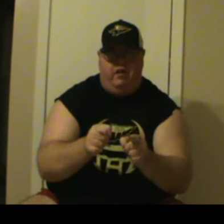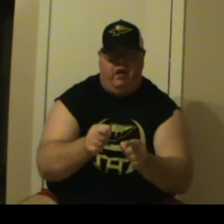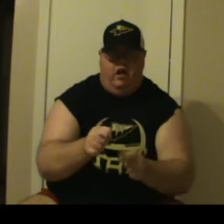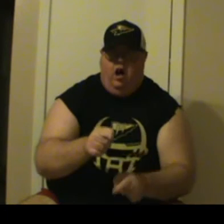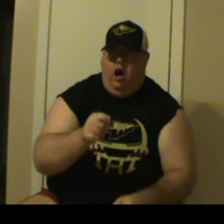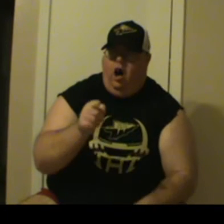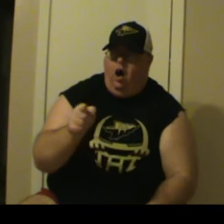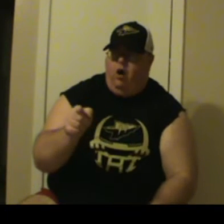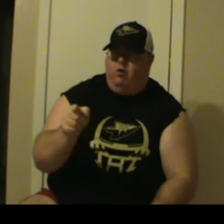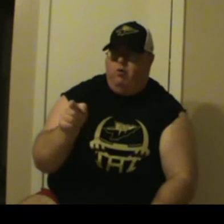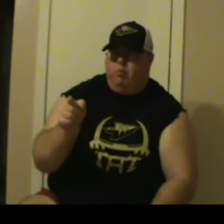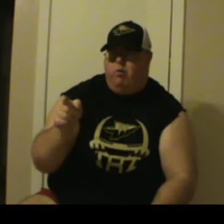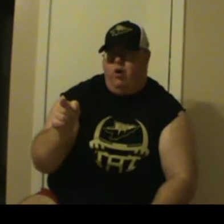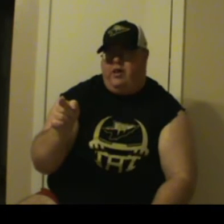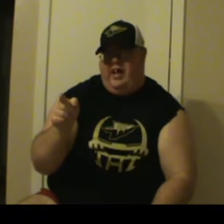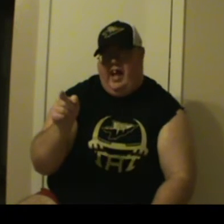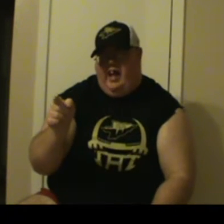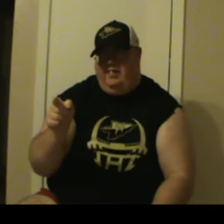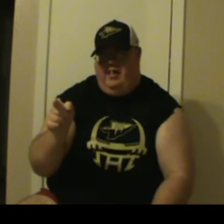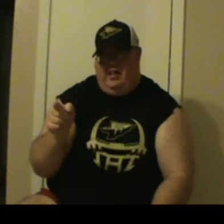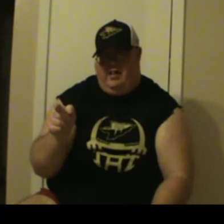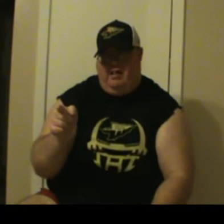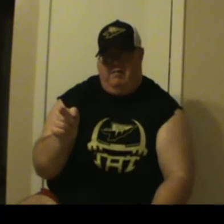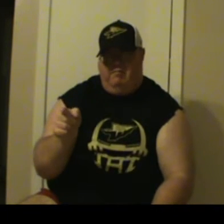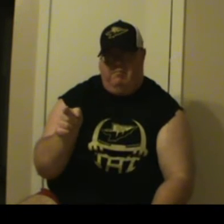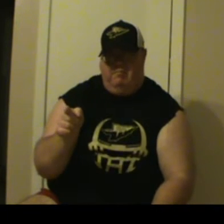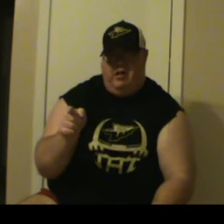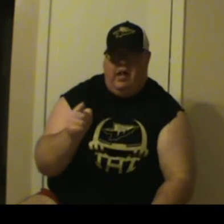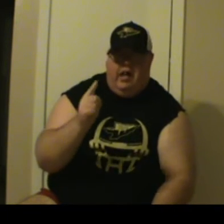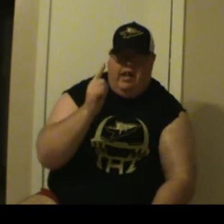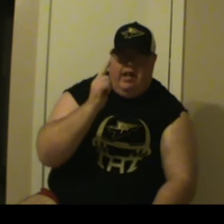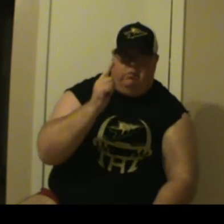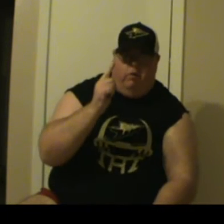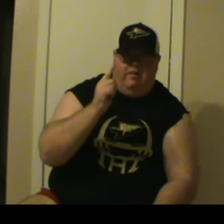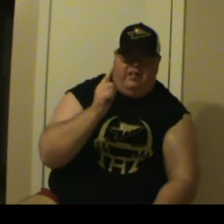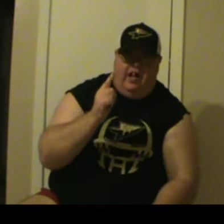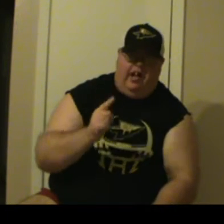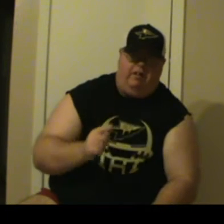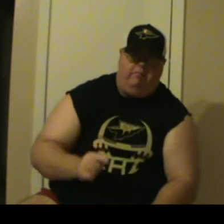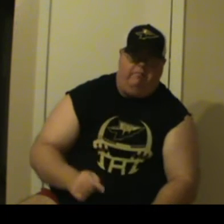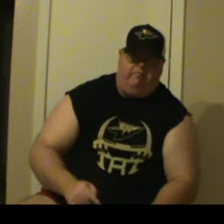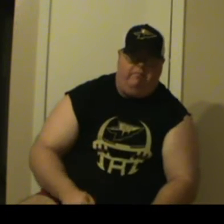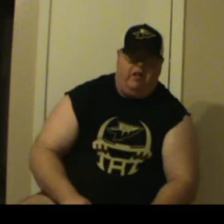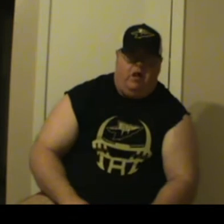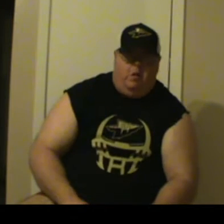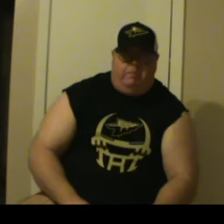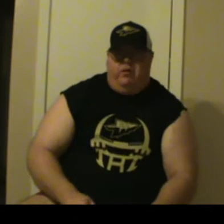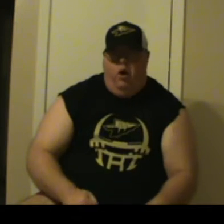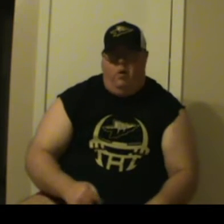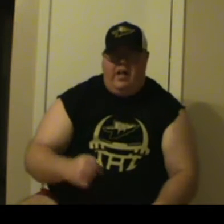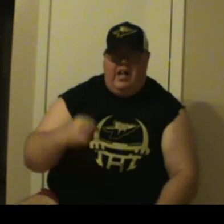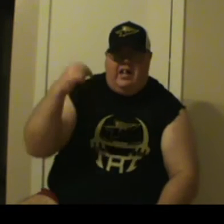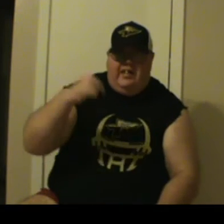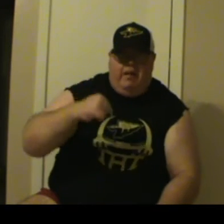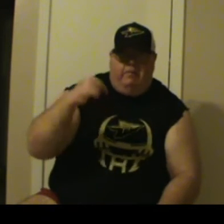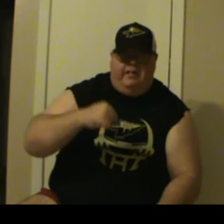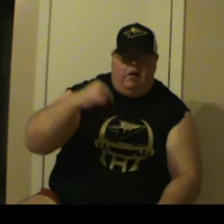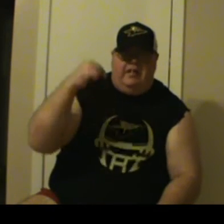Hard work ethic is one thing, but knowing deep down